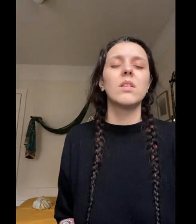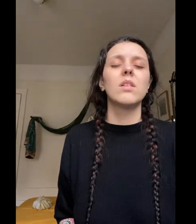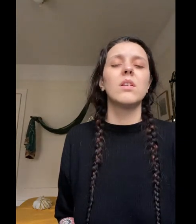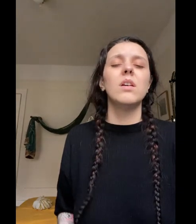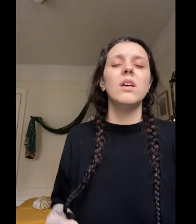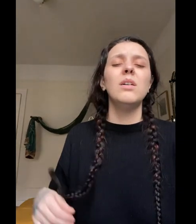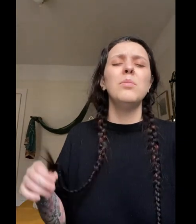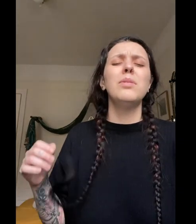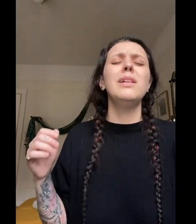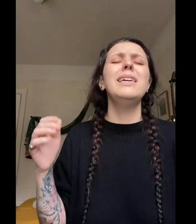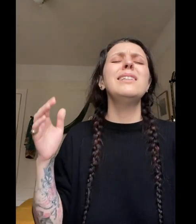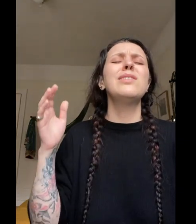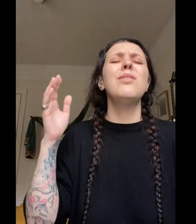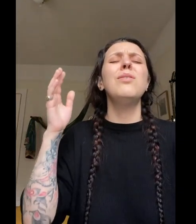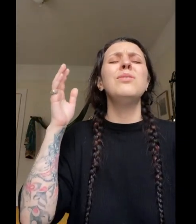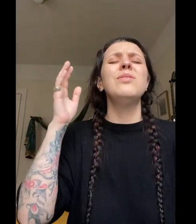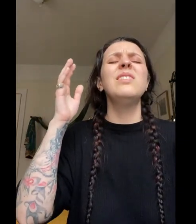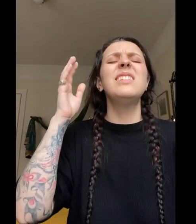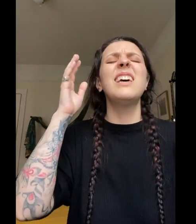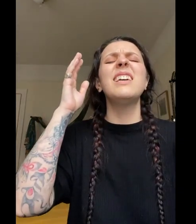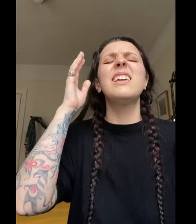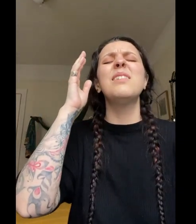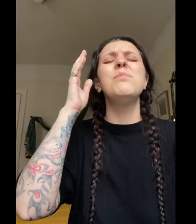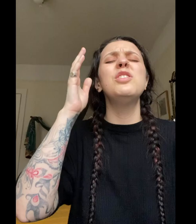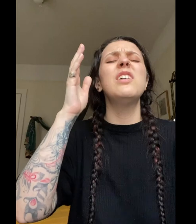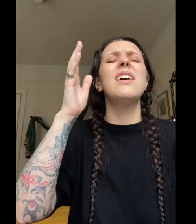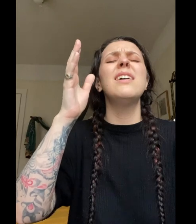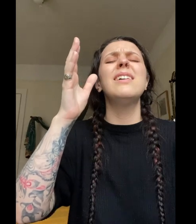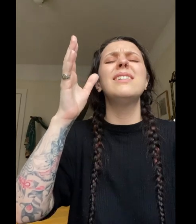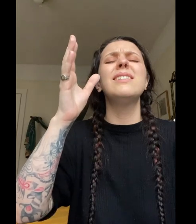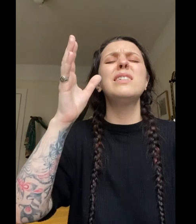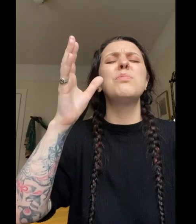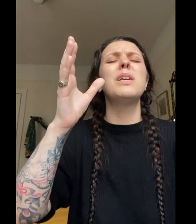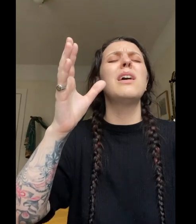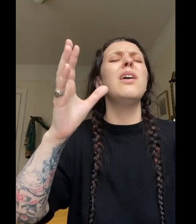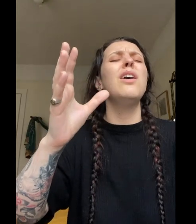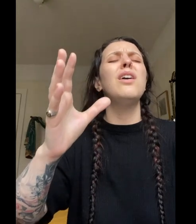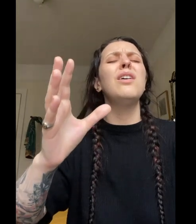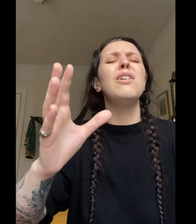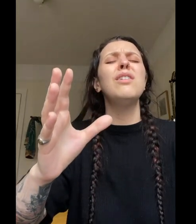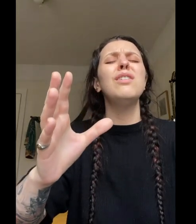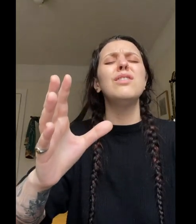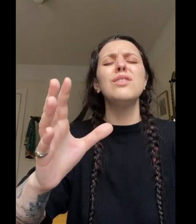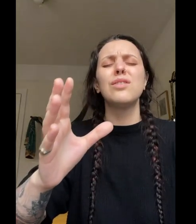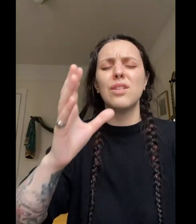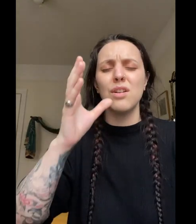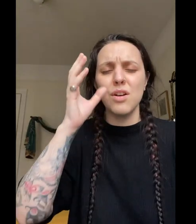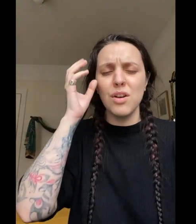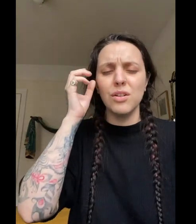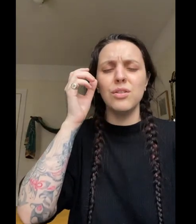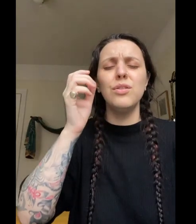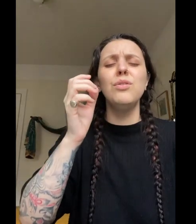Please don't take him just because you